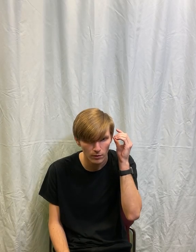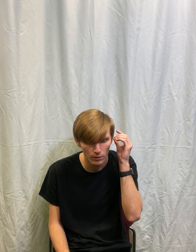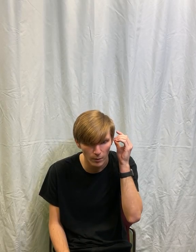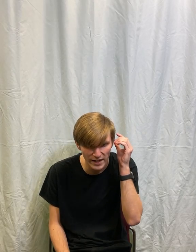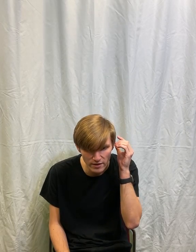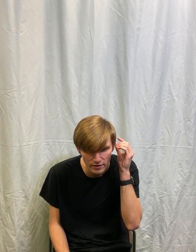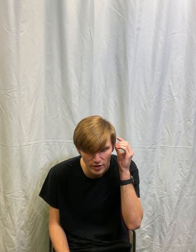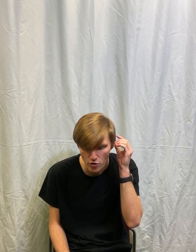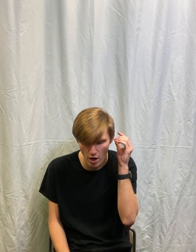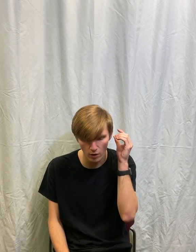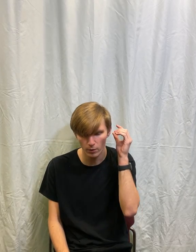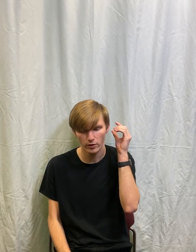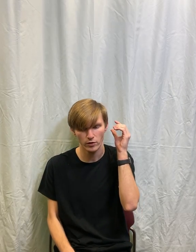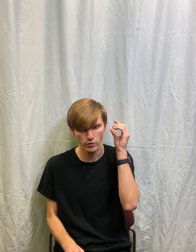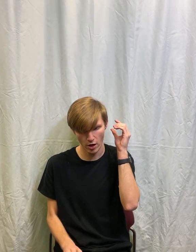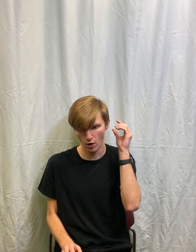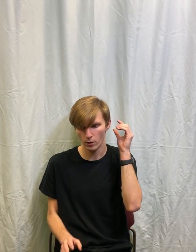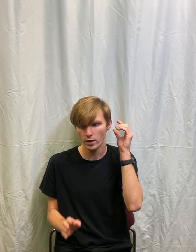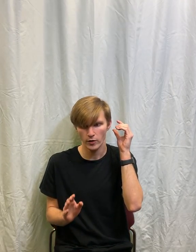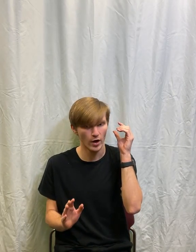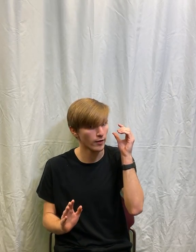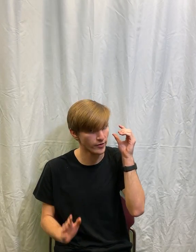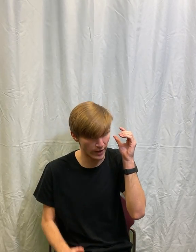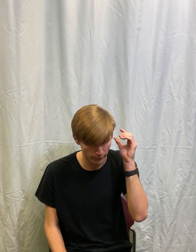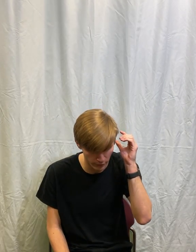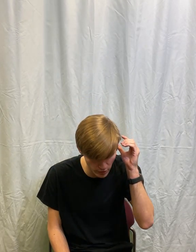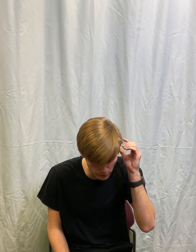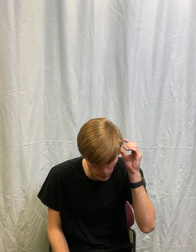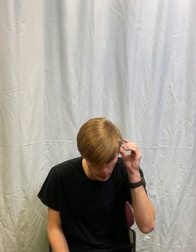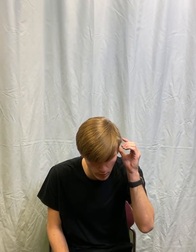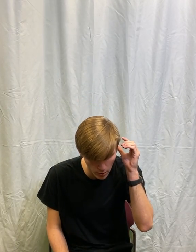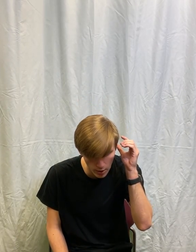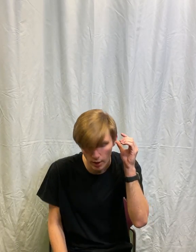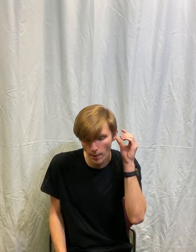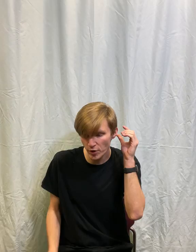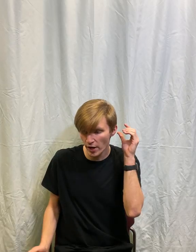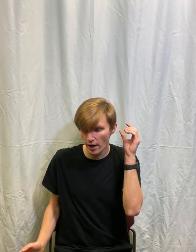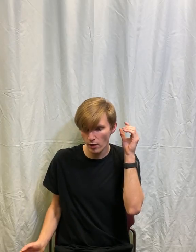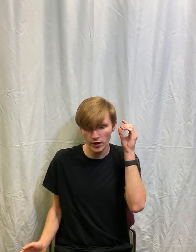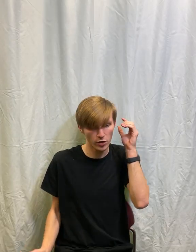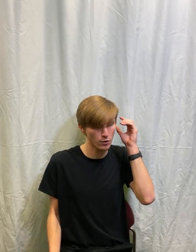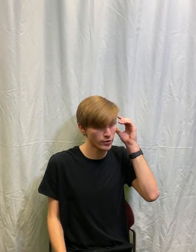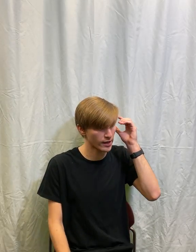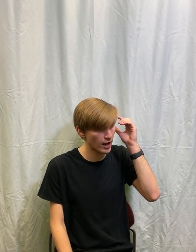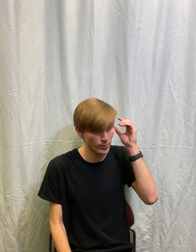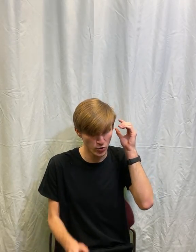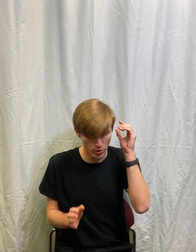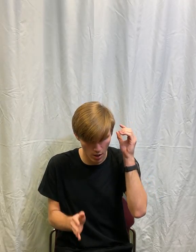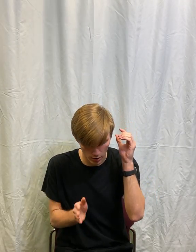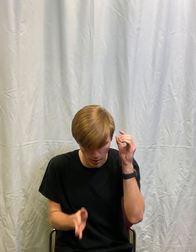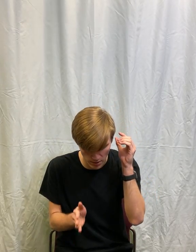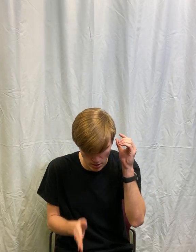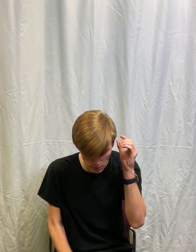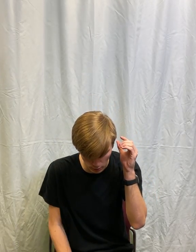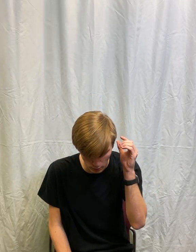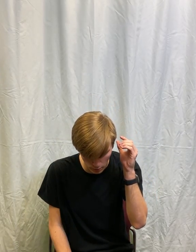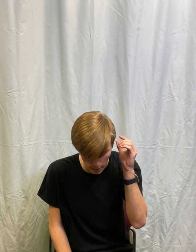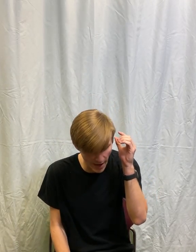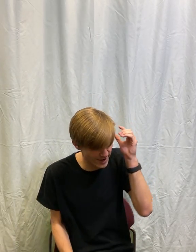When? No. No. Not this afternoon. Come to town and go Scars, but you're not coming here. I